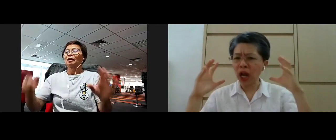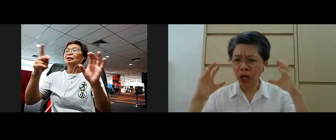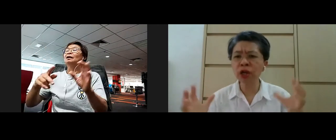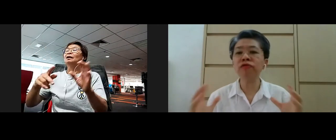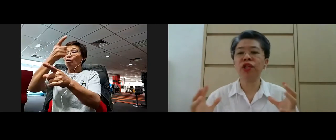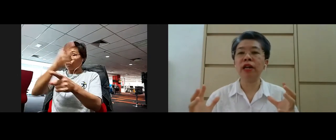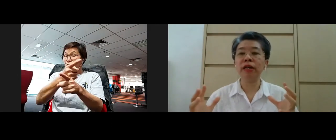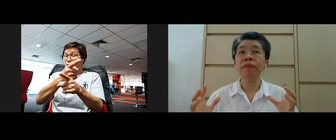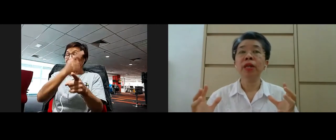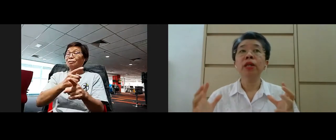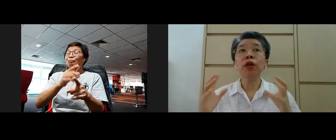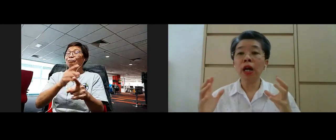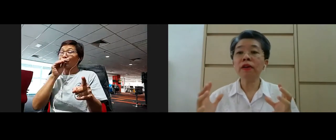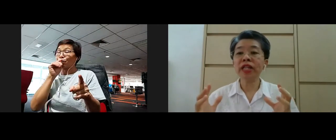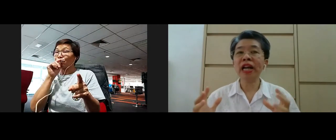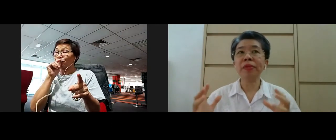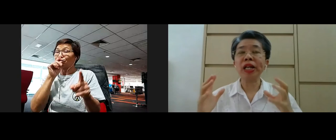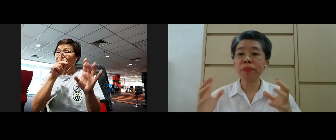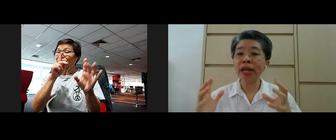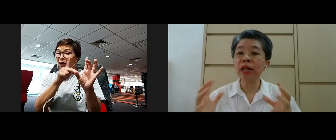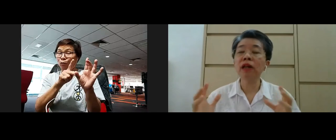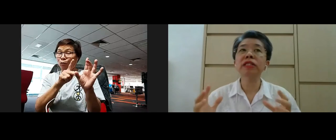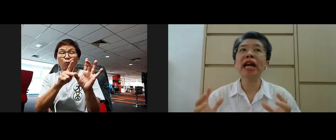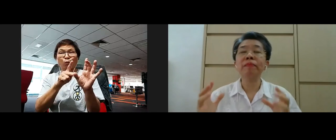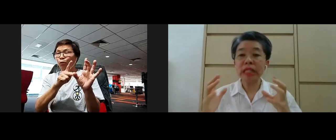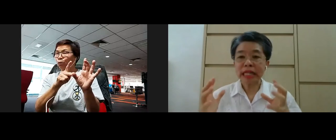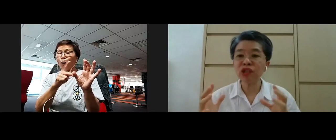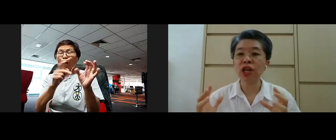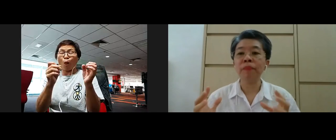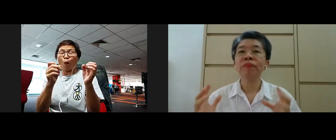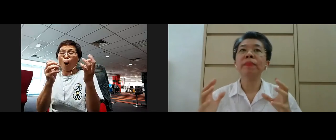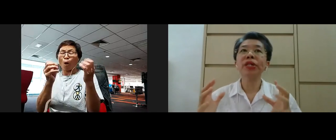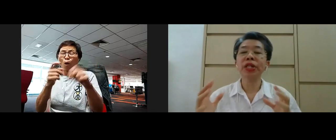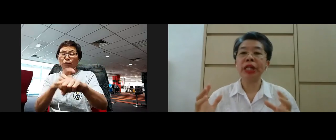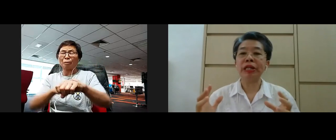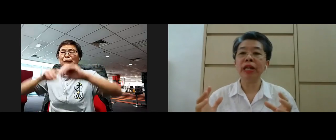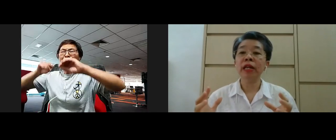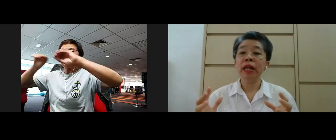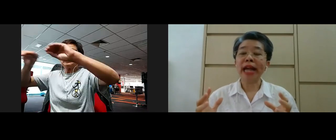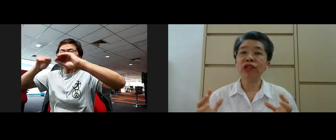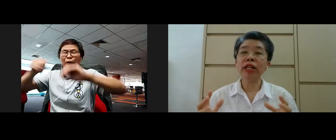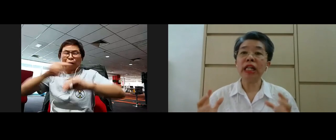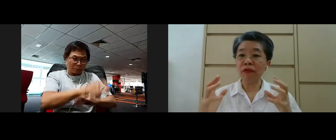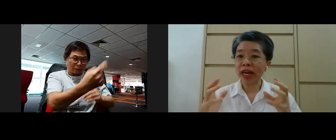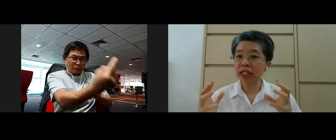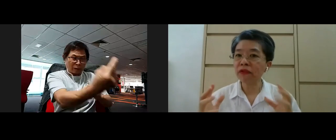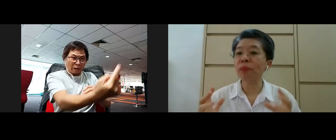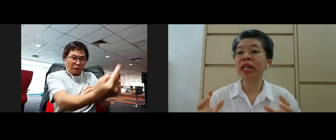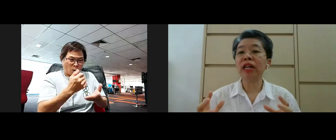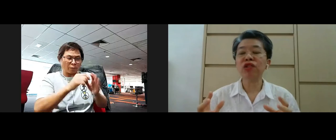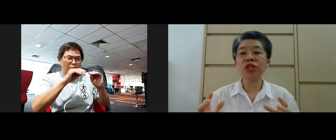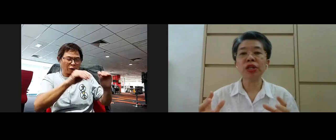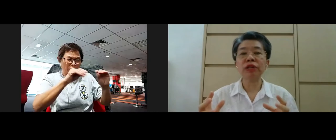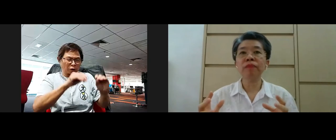is a huge area so a lot of time I spend a lot of time teaching the person in need actually effective